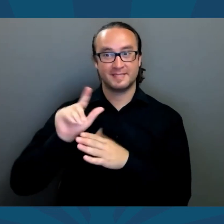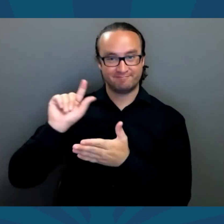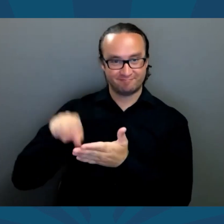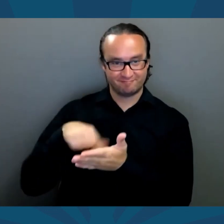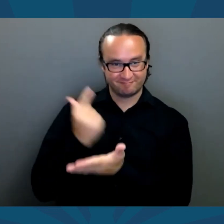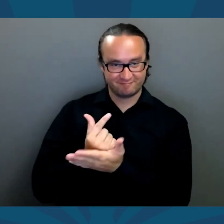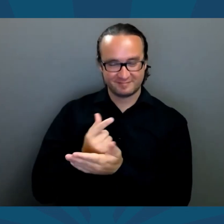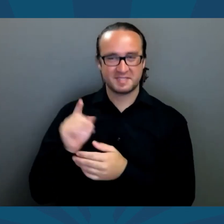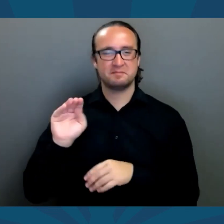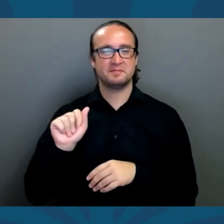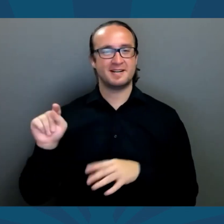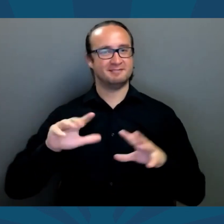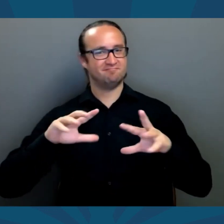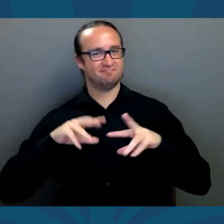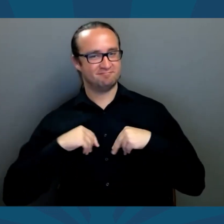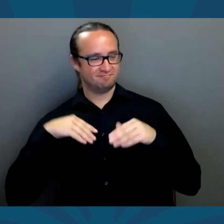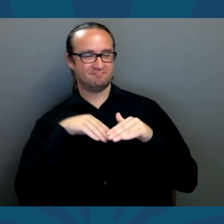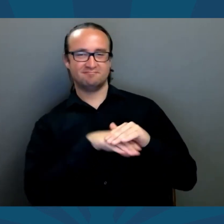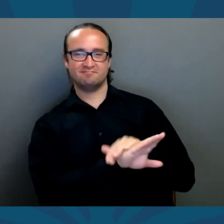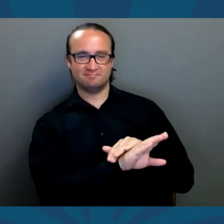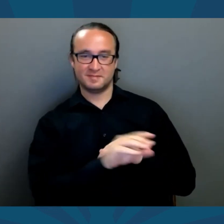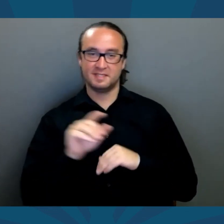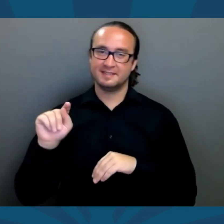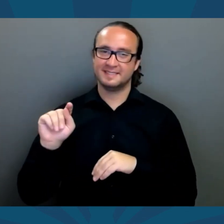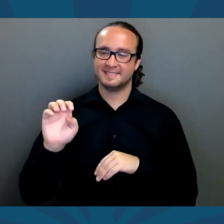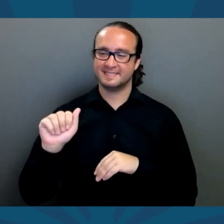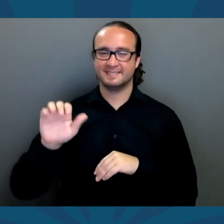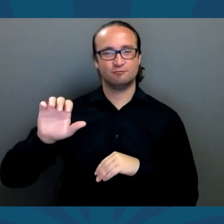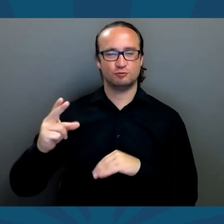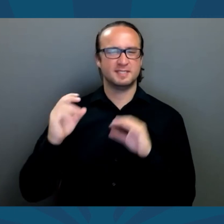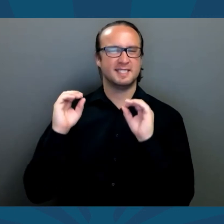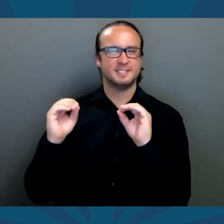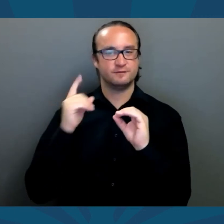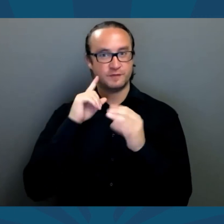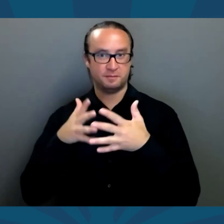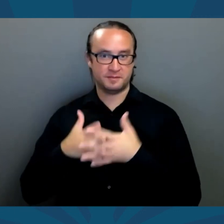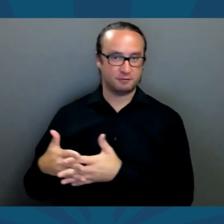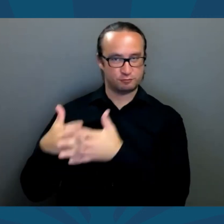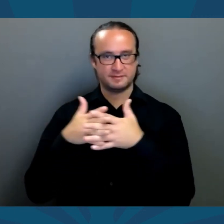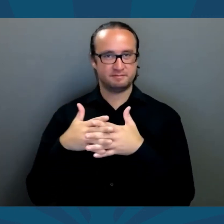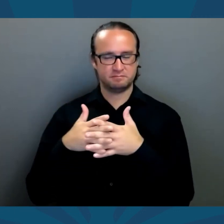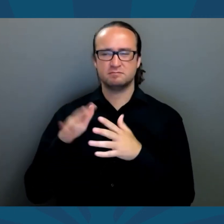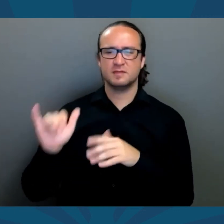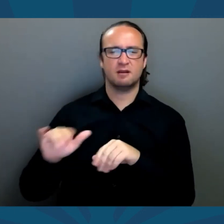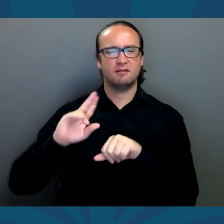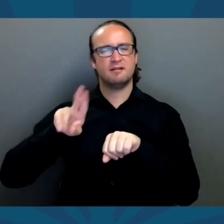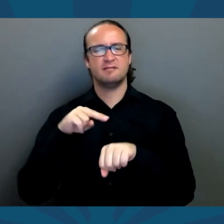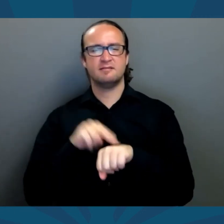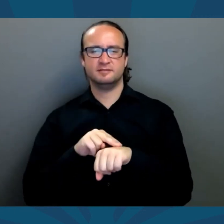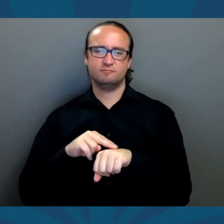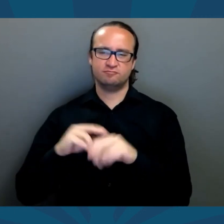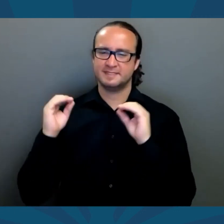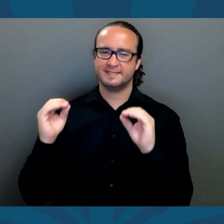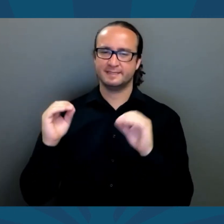After graduating, Matt was accepted to join Teach for America, a national